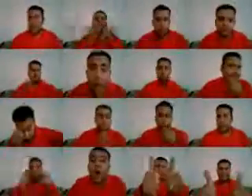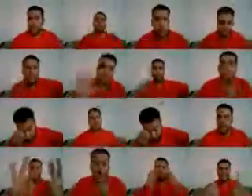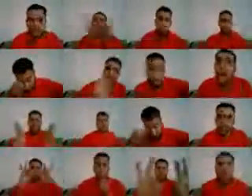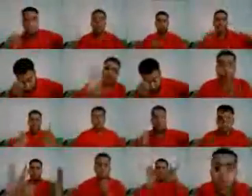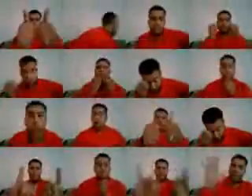It's a police station.